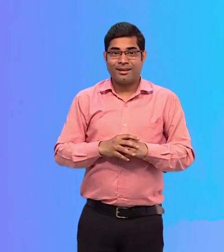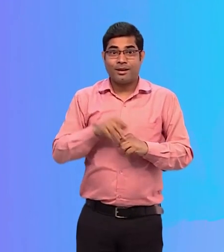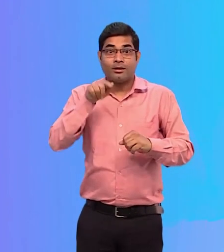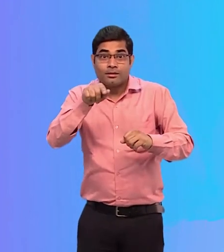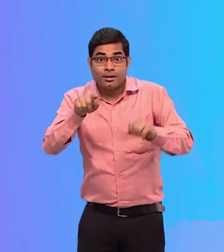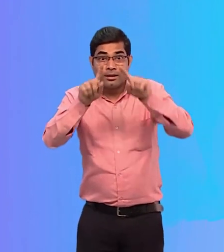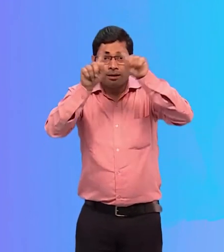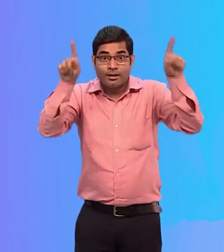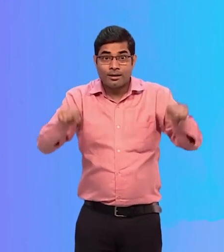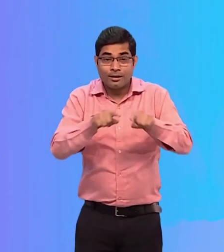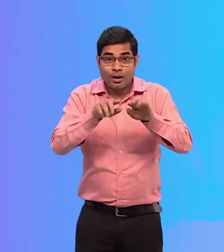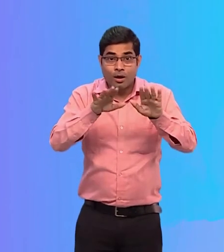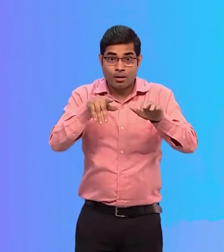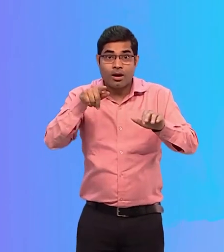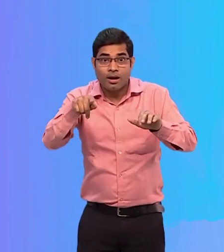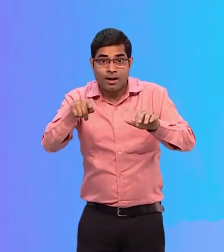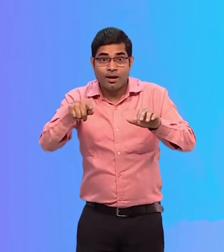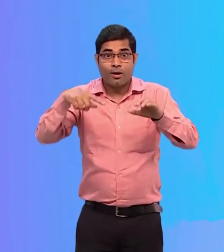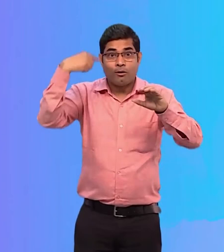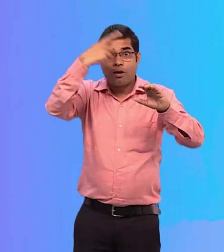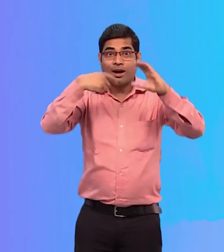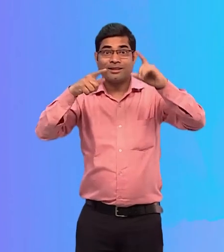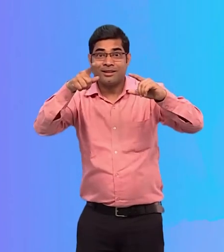A computer screen appears with a video of a cartoon.